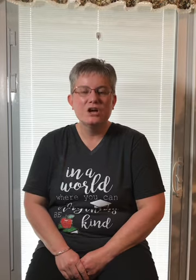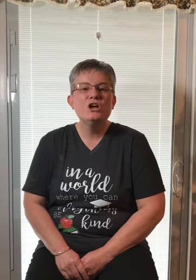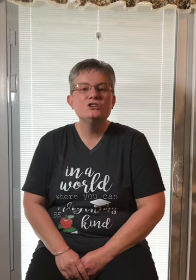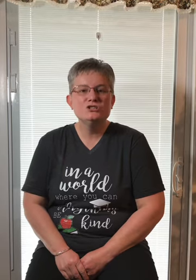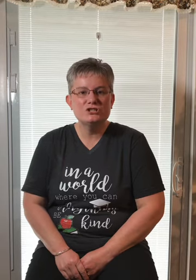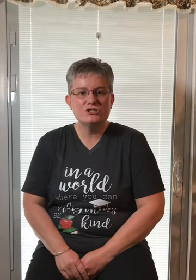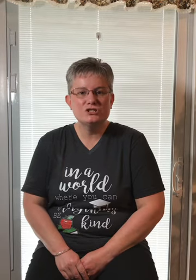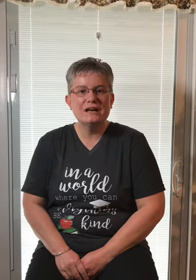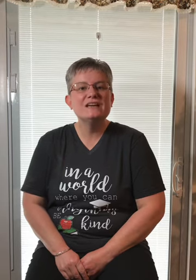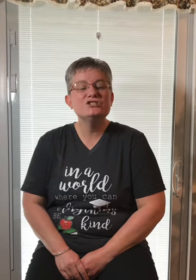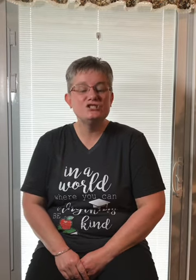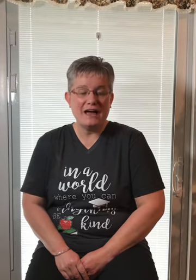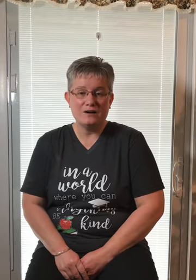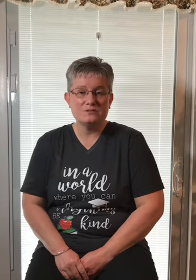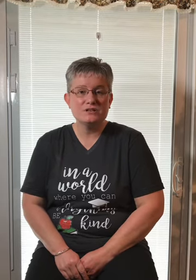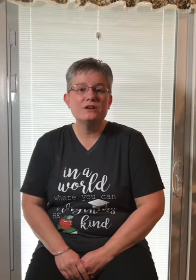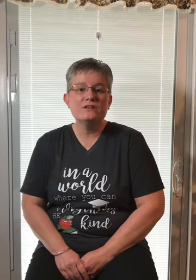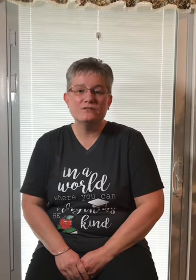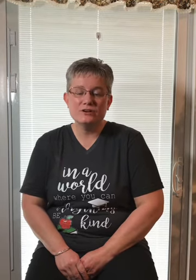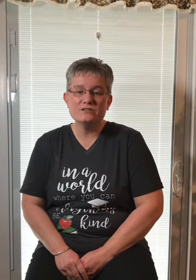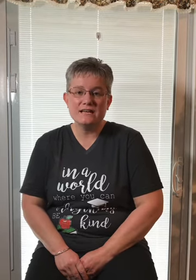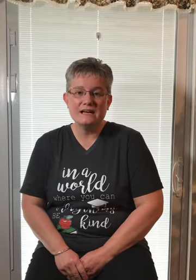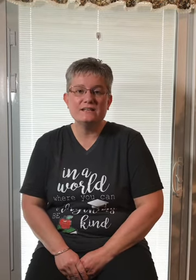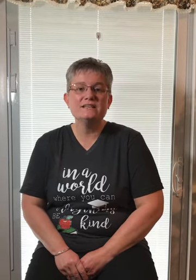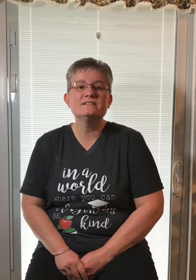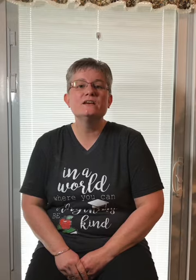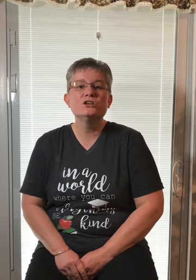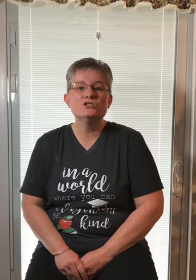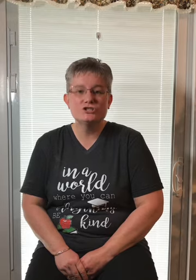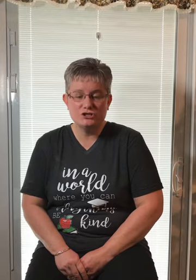Sh, shout. The first sound is sh.